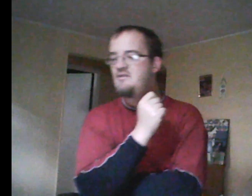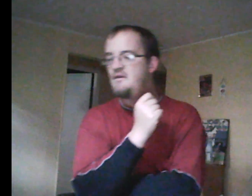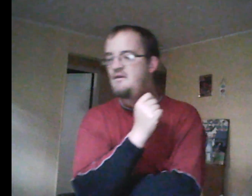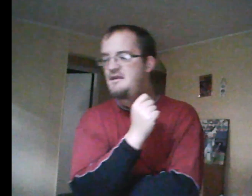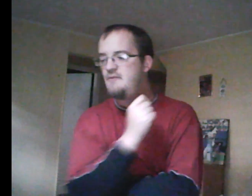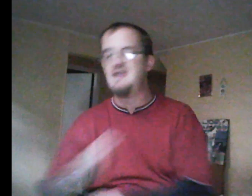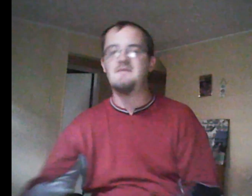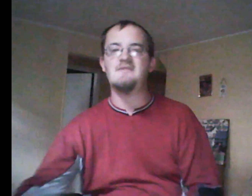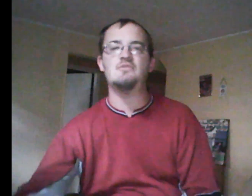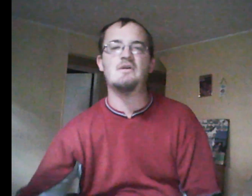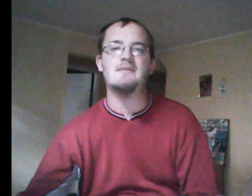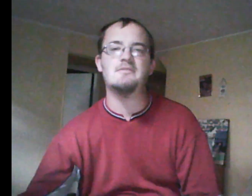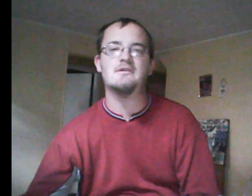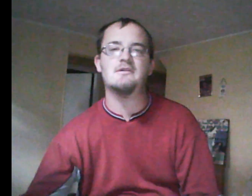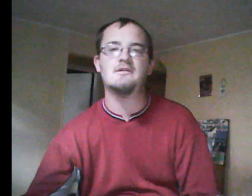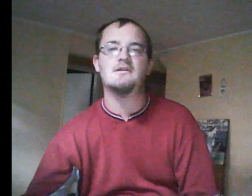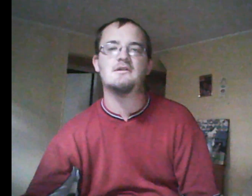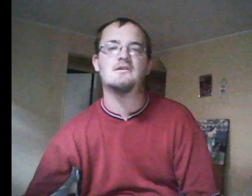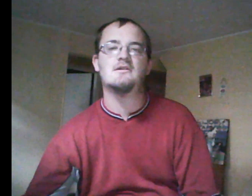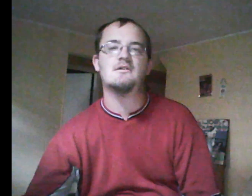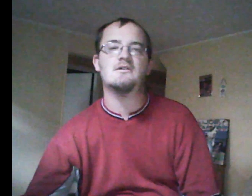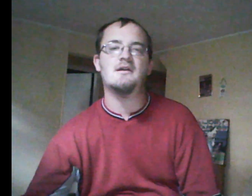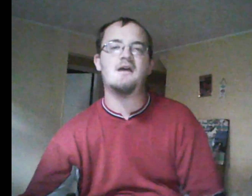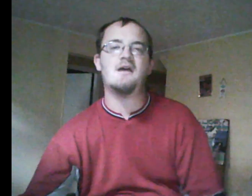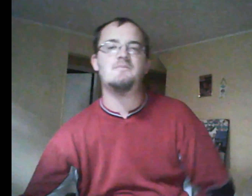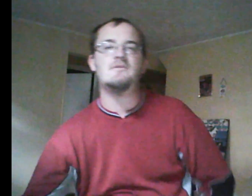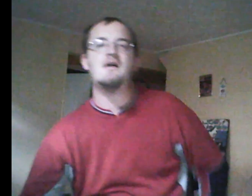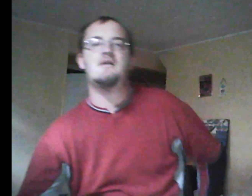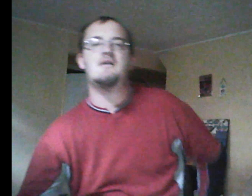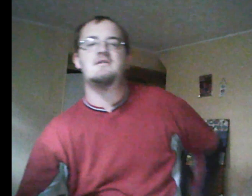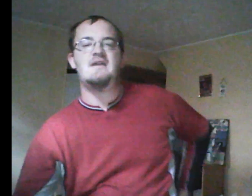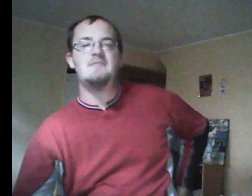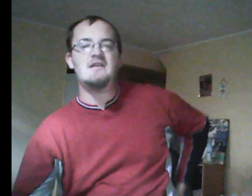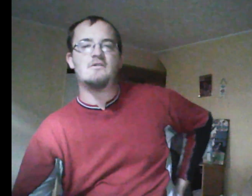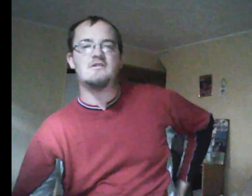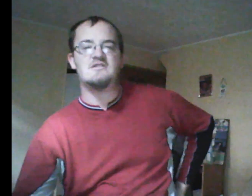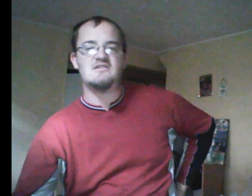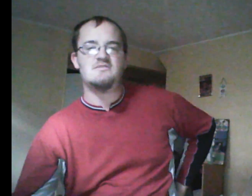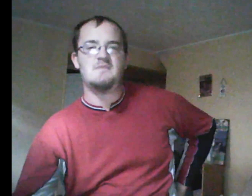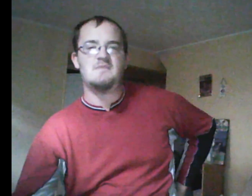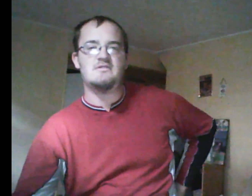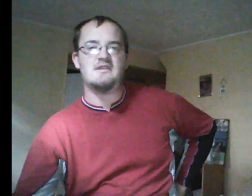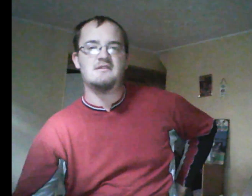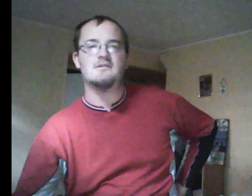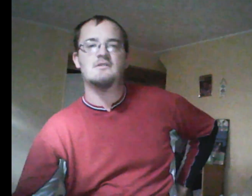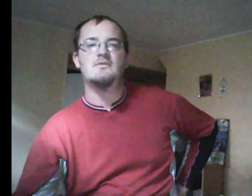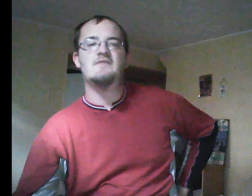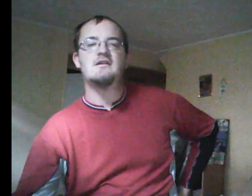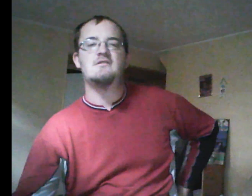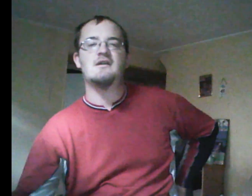Is it fan base? Or is it just people saying, what the fuck are you talking about, Cutter? What are you talking about, Cutter? But the simple